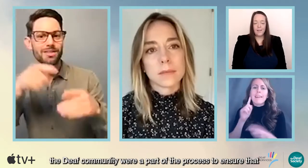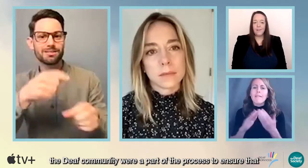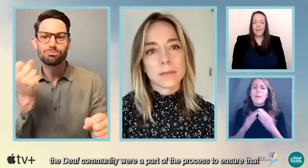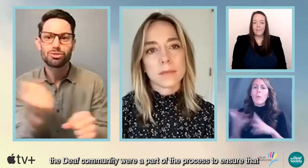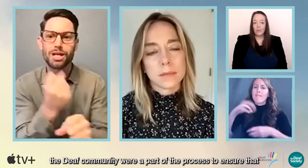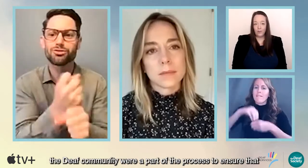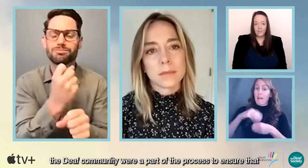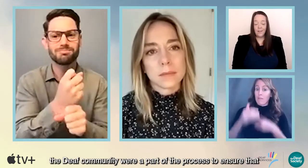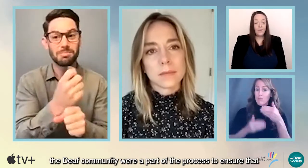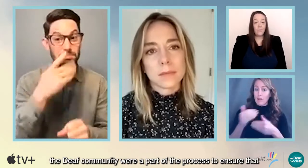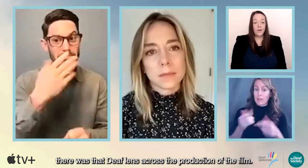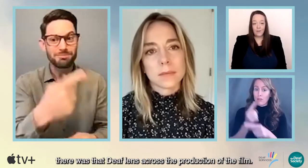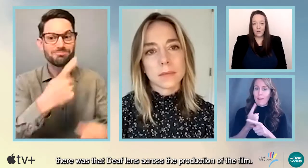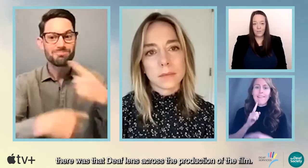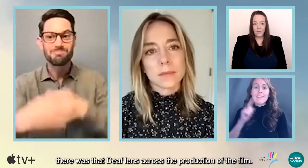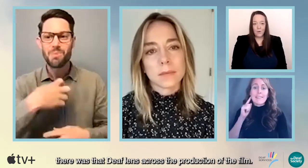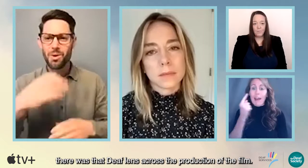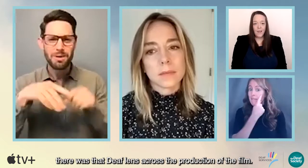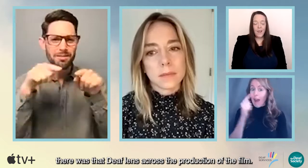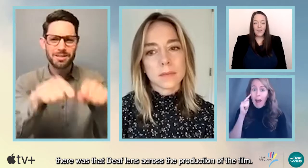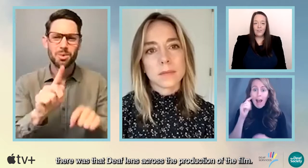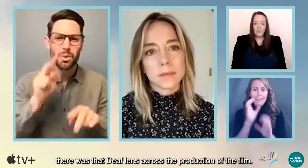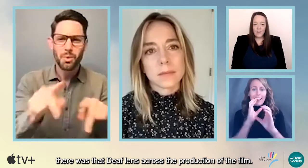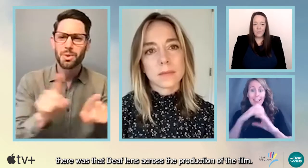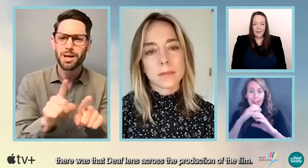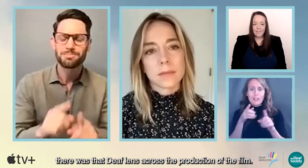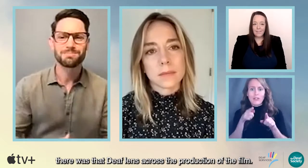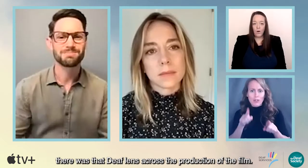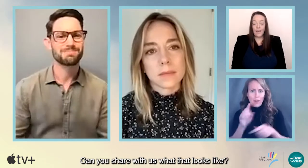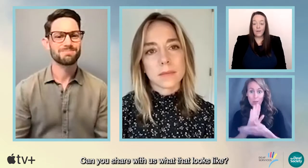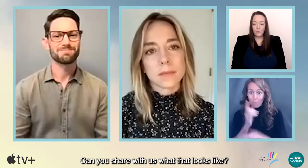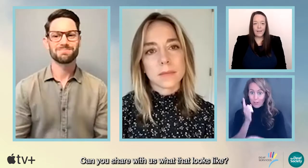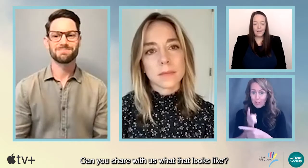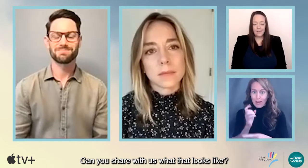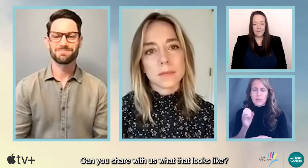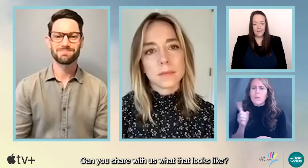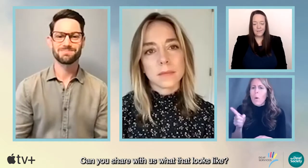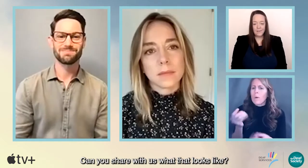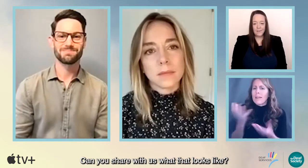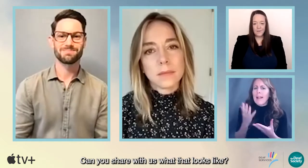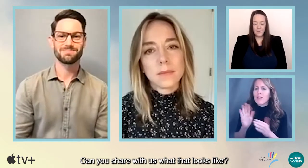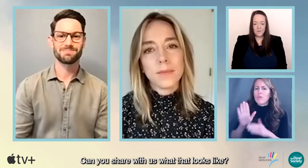there was that deaf lens across the production of the film. Can you share with us what that looked like?